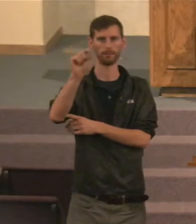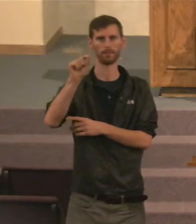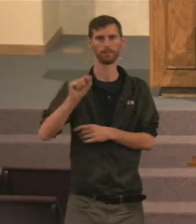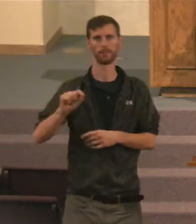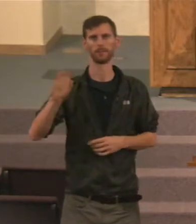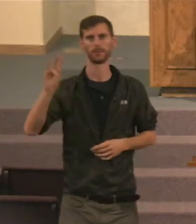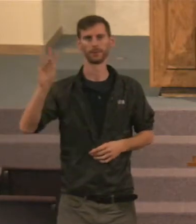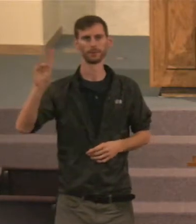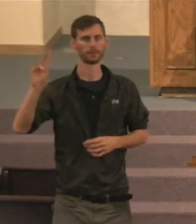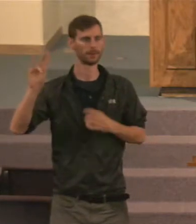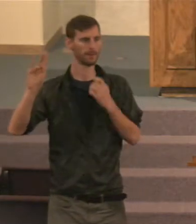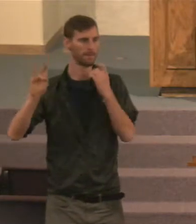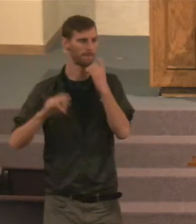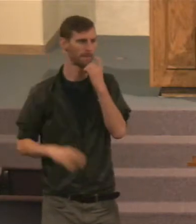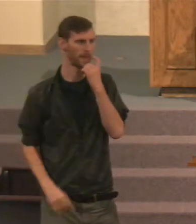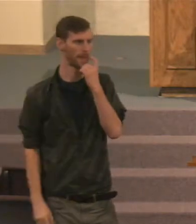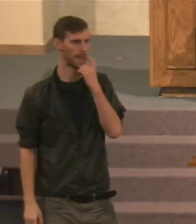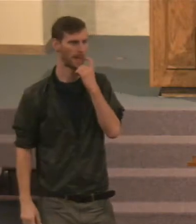Who's got that?